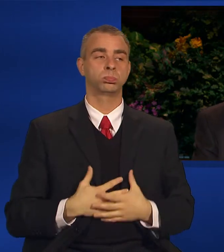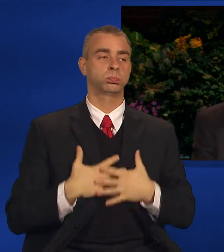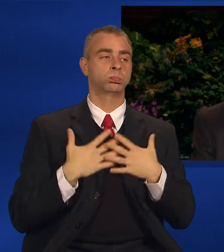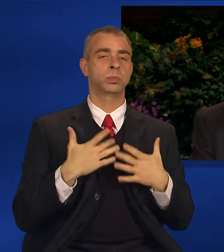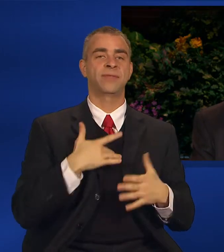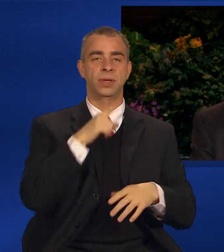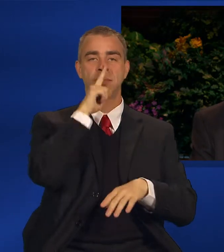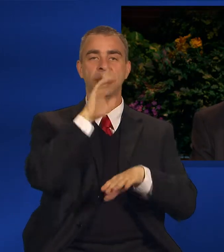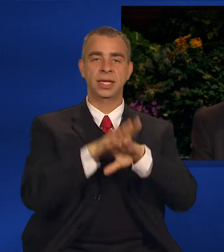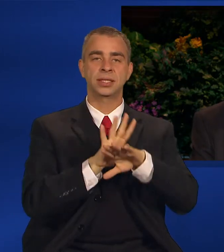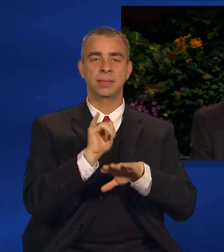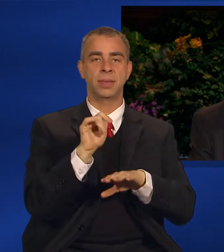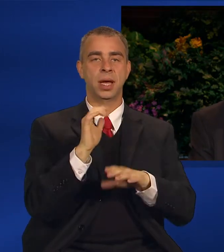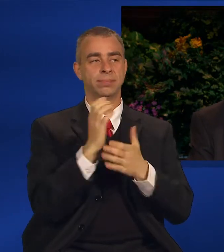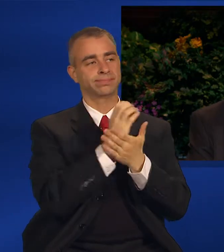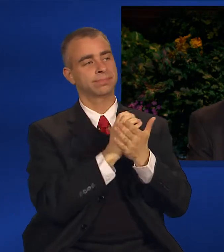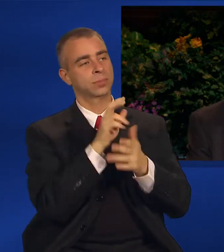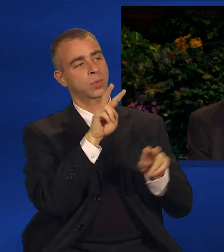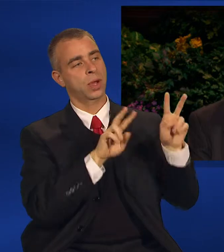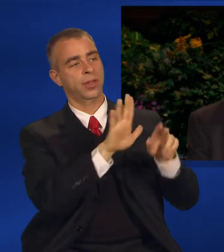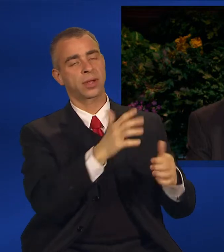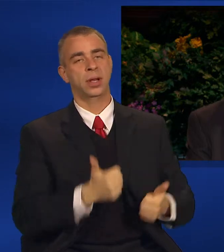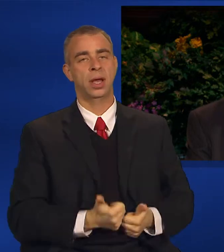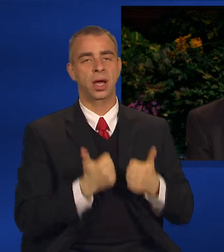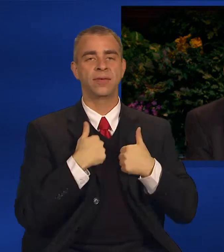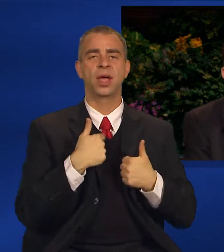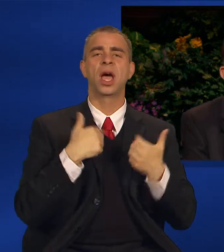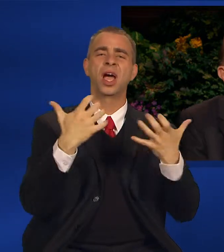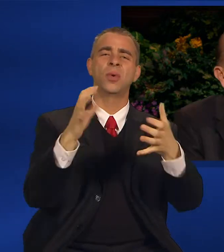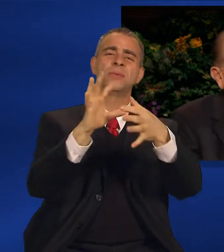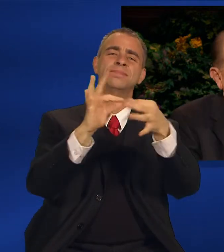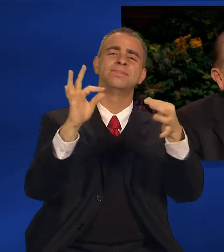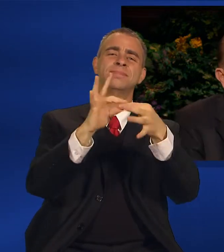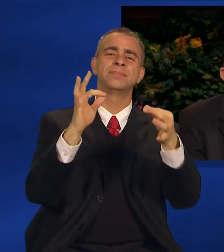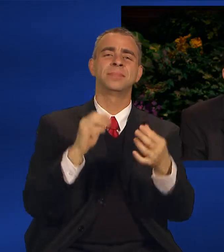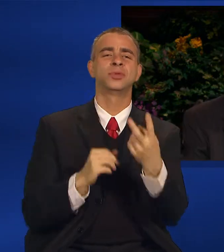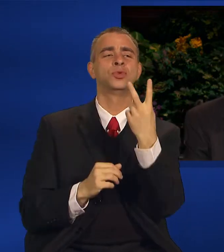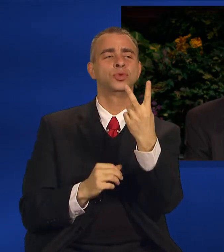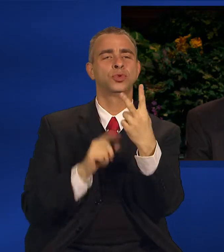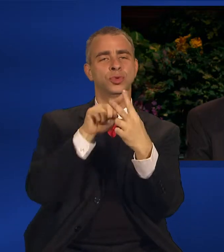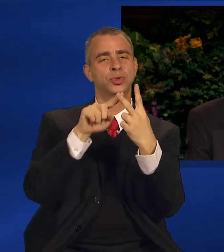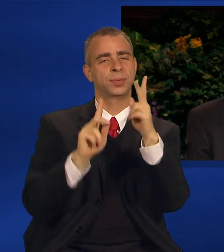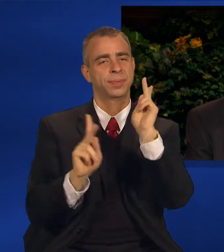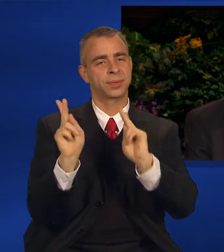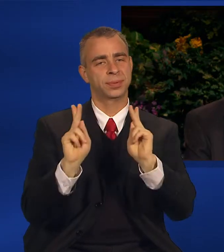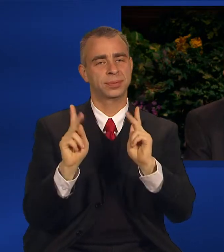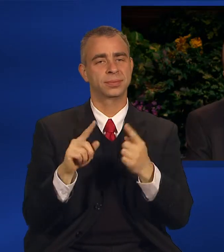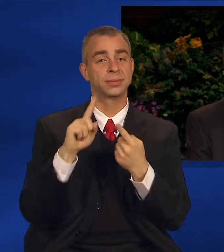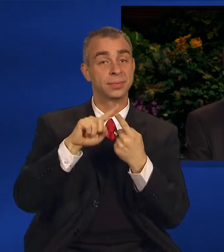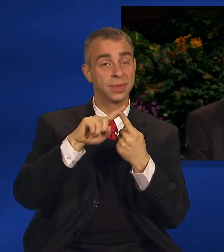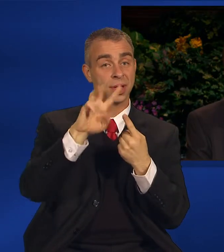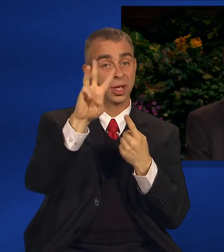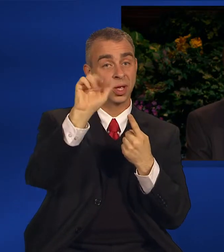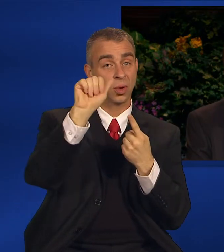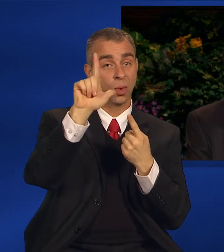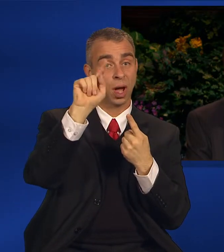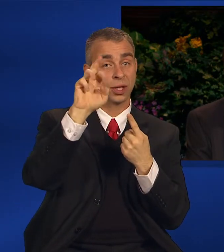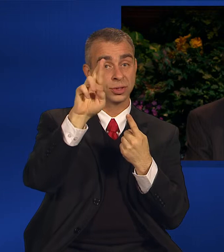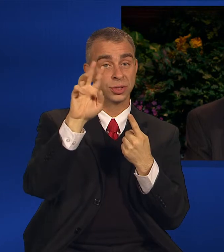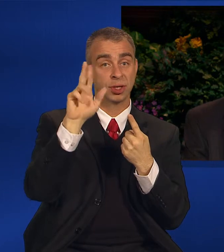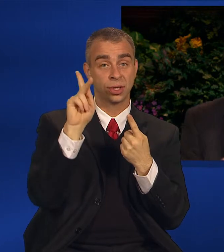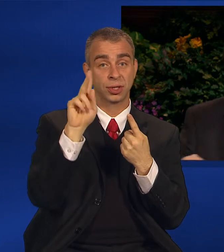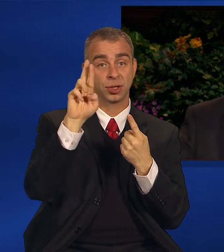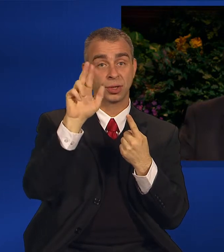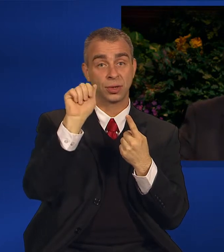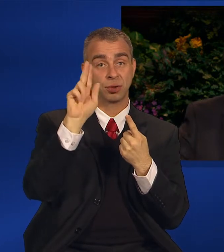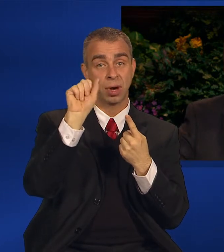them. May I share with you an account of two such individuals? Walter Krause was